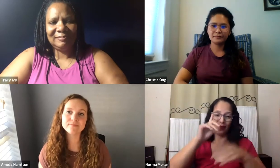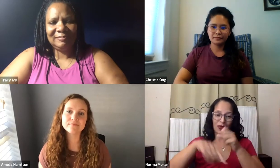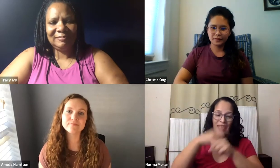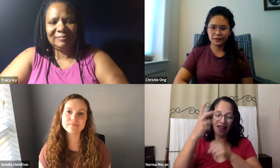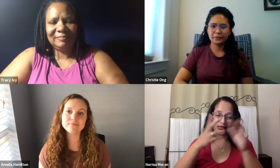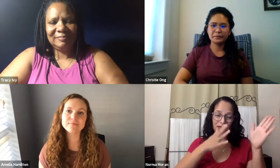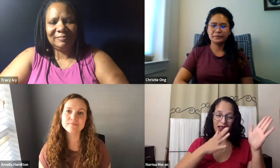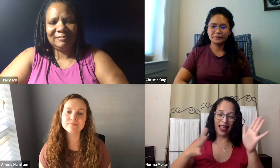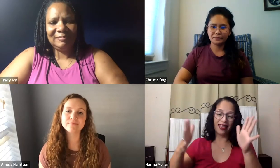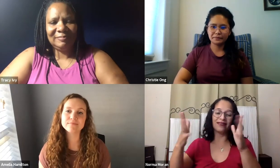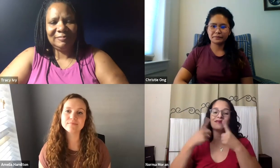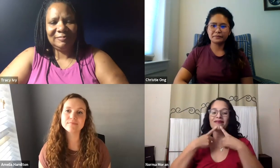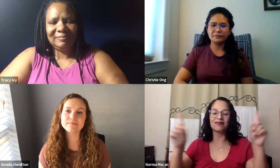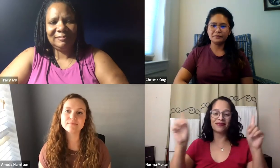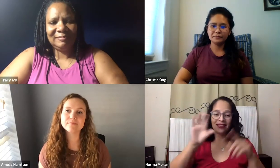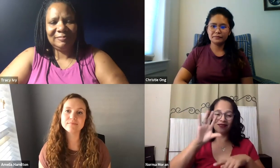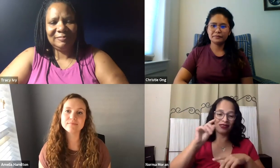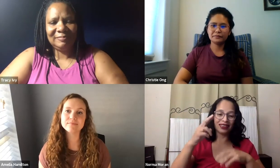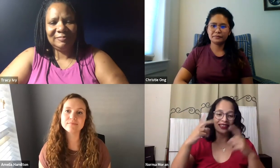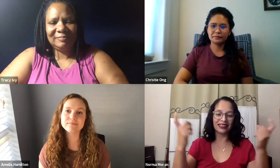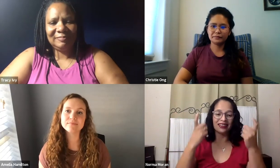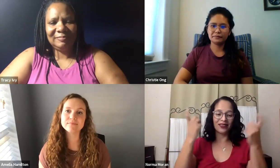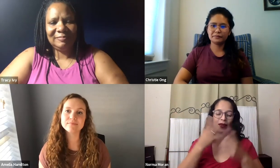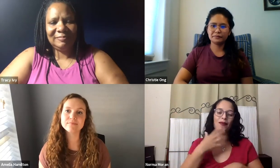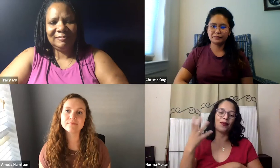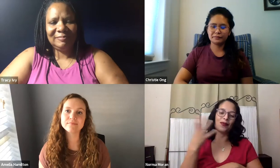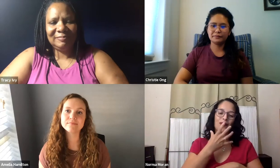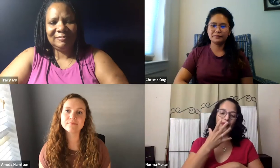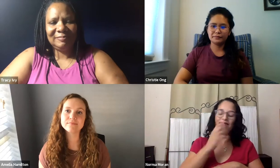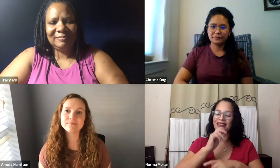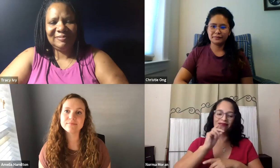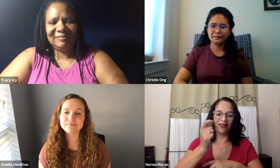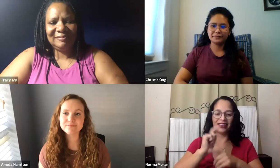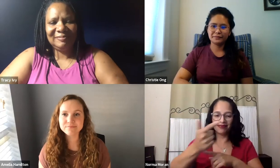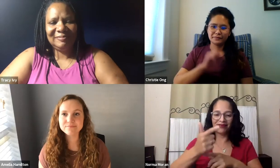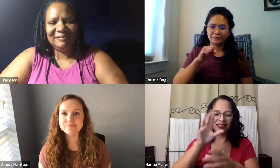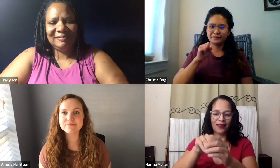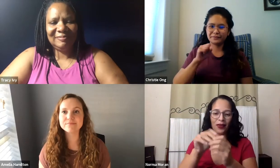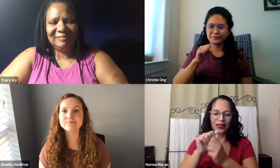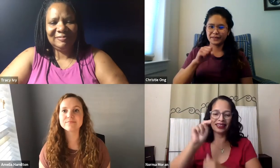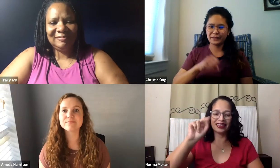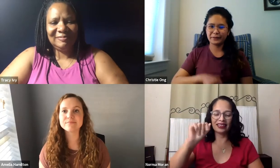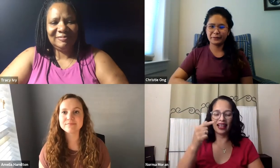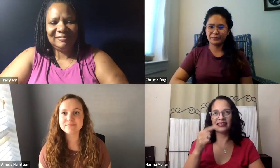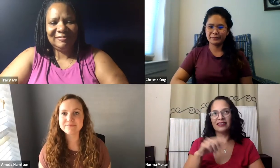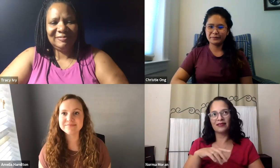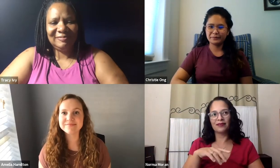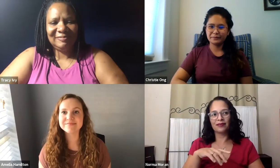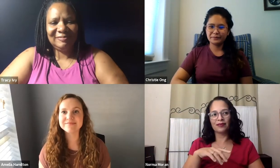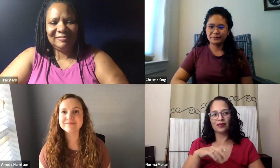I had been actually planning for about a year and a half. then finally, during the 50th anniversary, I was able to come back to campus and that's when I